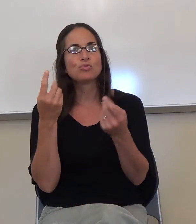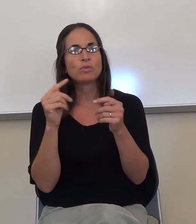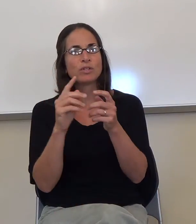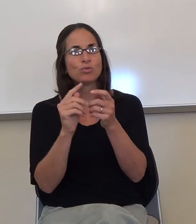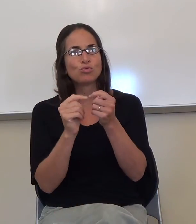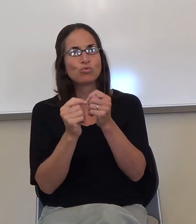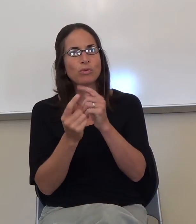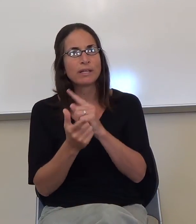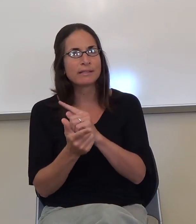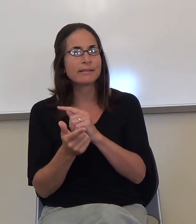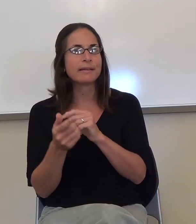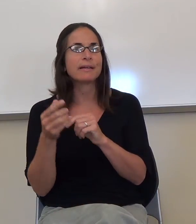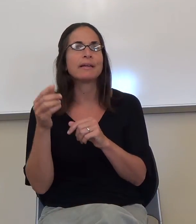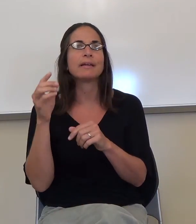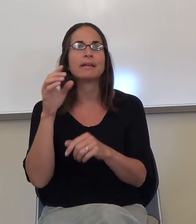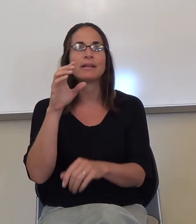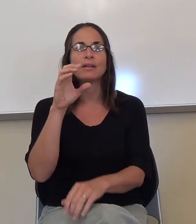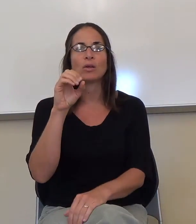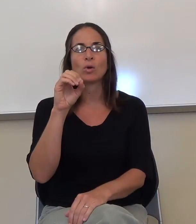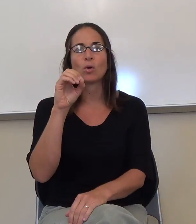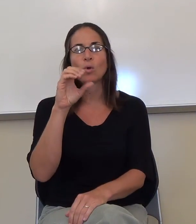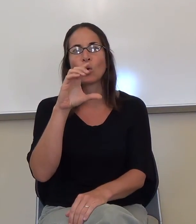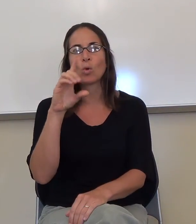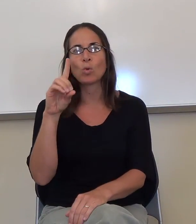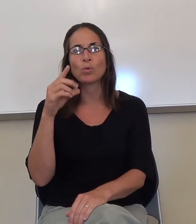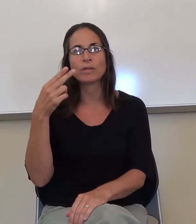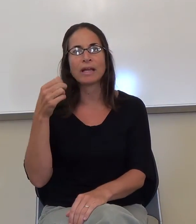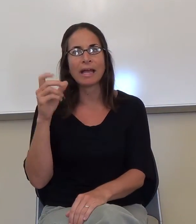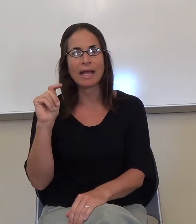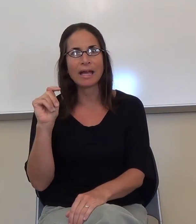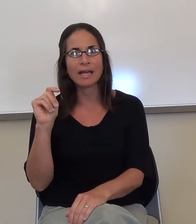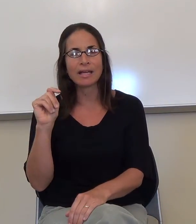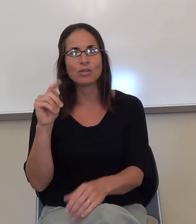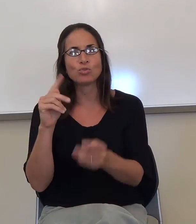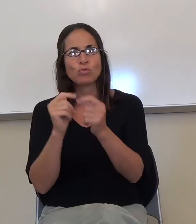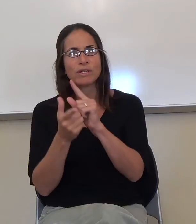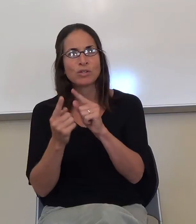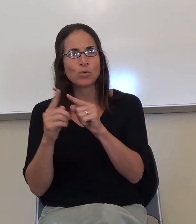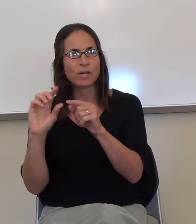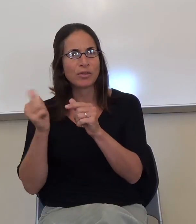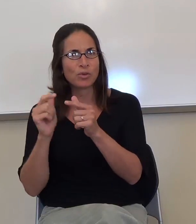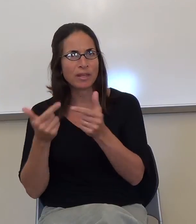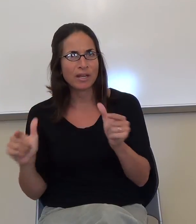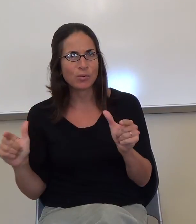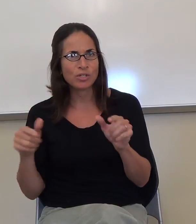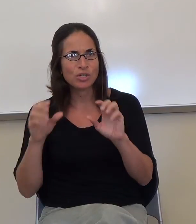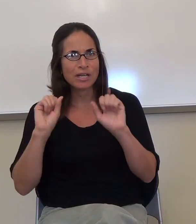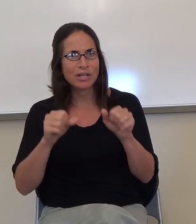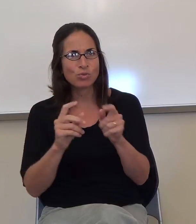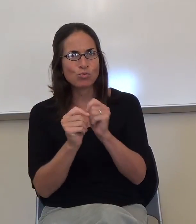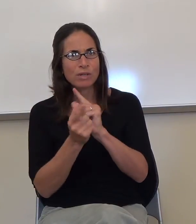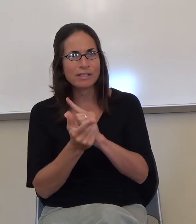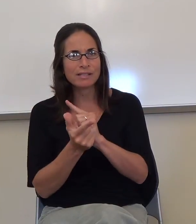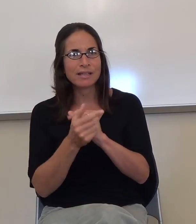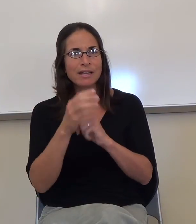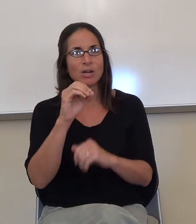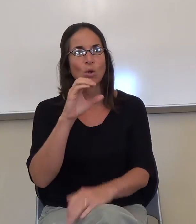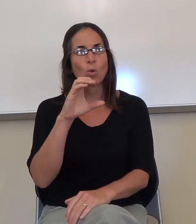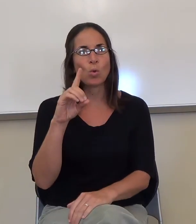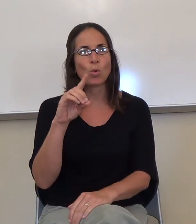phrase straight across into another language? Would that translate exactly to Spanish? That's